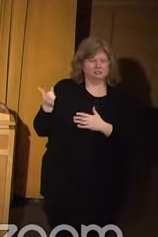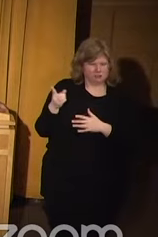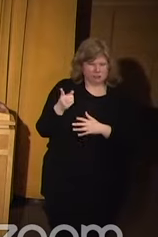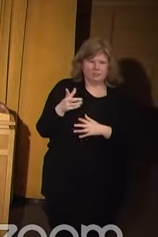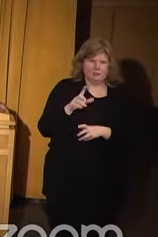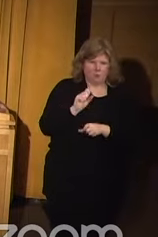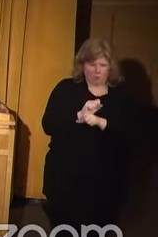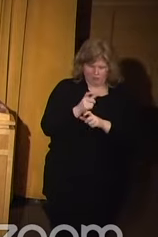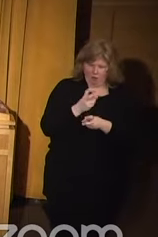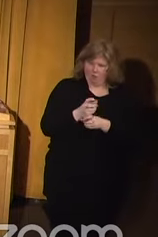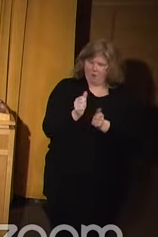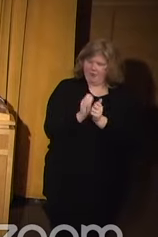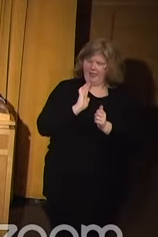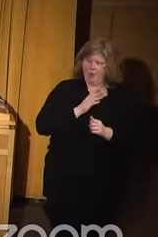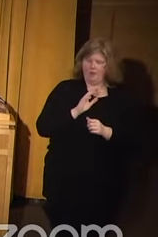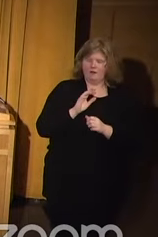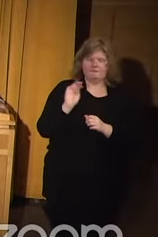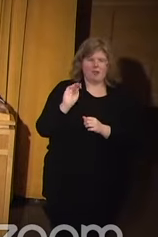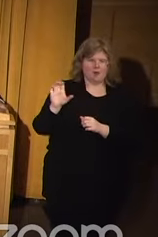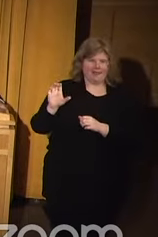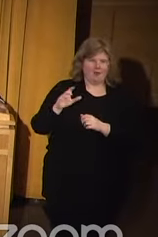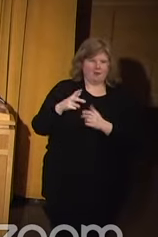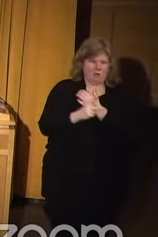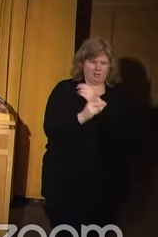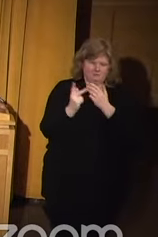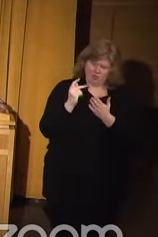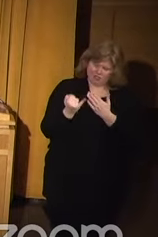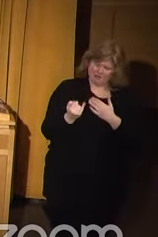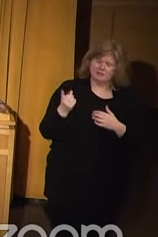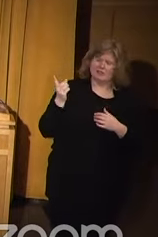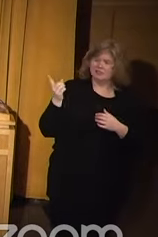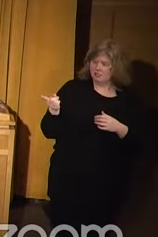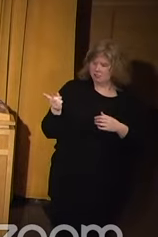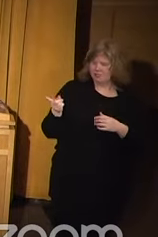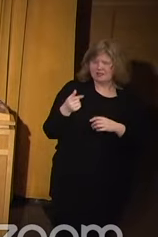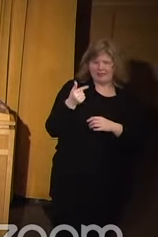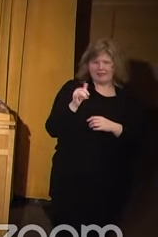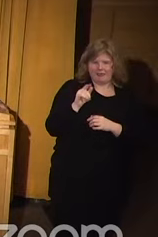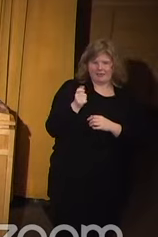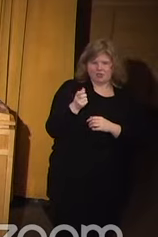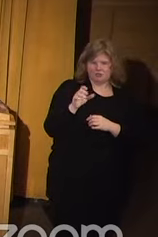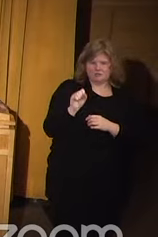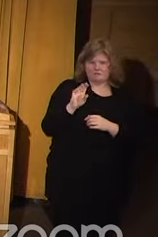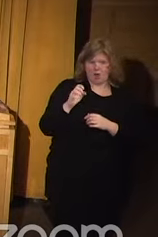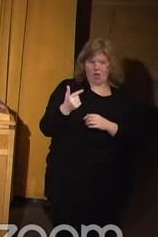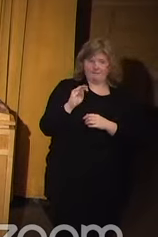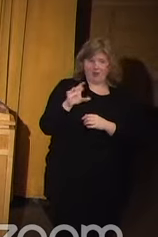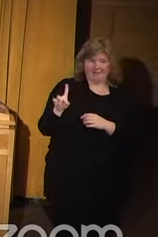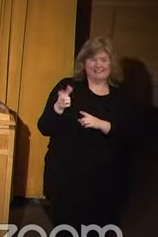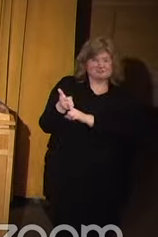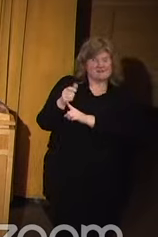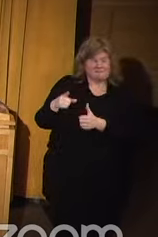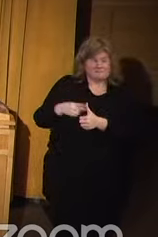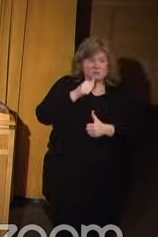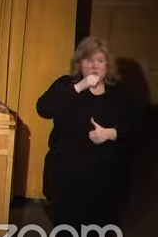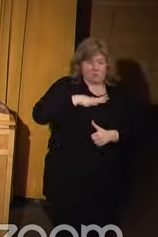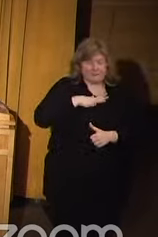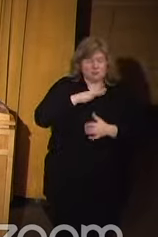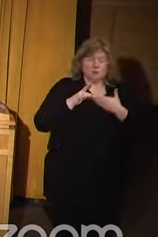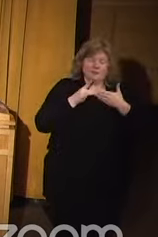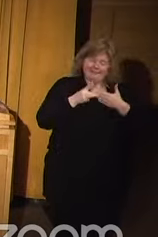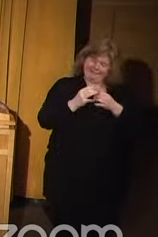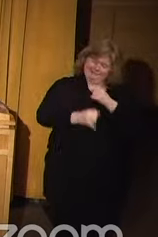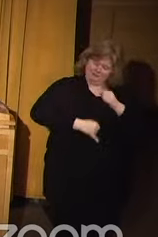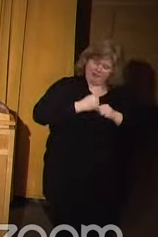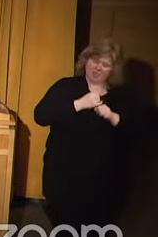project. Mary Ann has been the chief of the Gaithersburg, Maryland Police Department. She's the first woman to lead the International